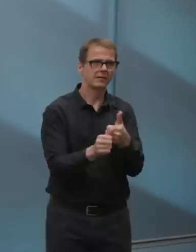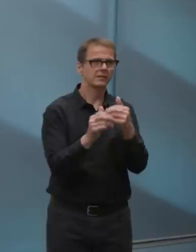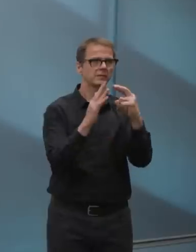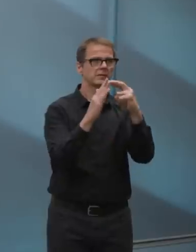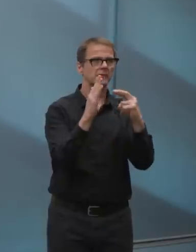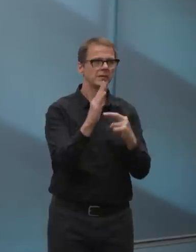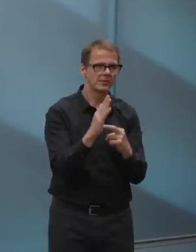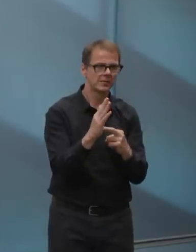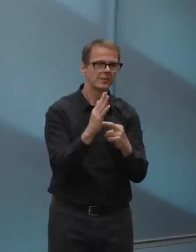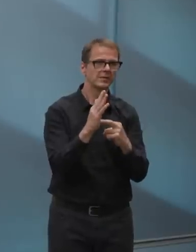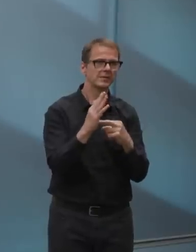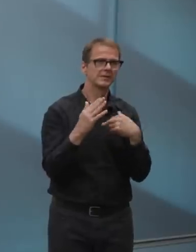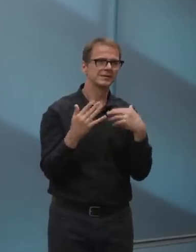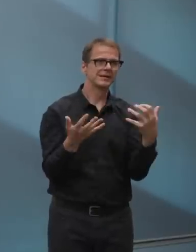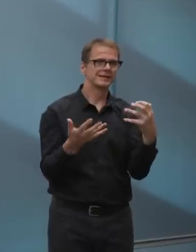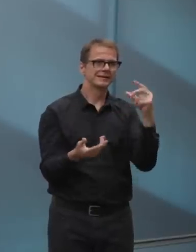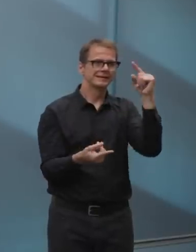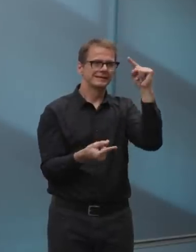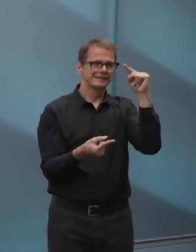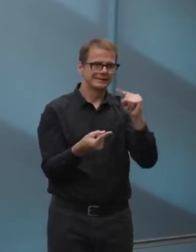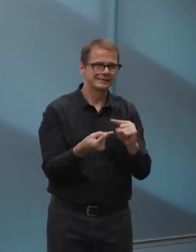of transfer of the virus.